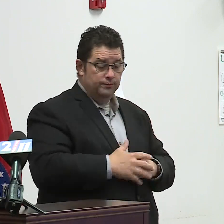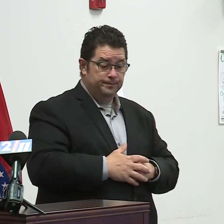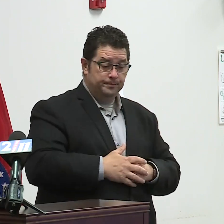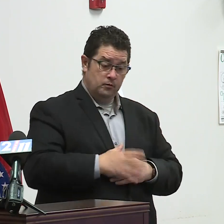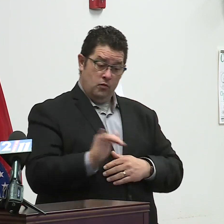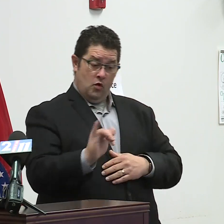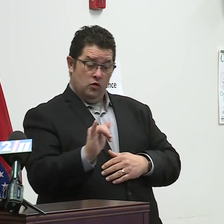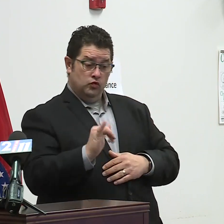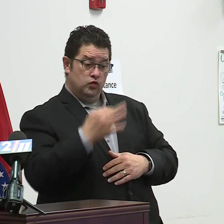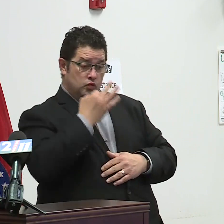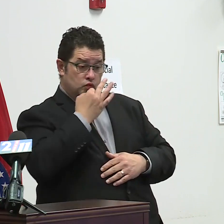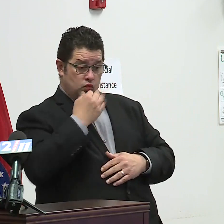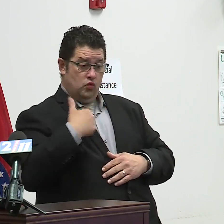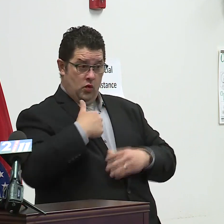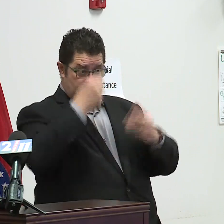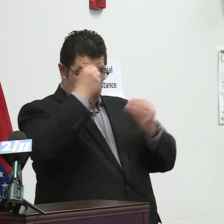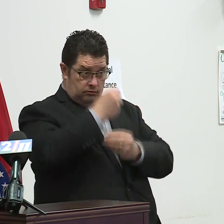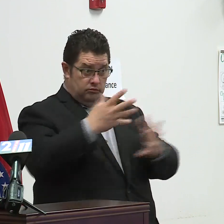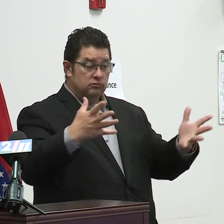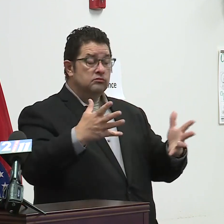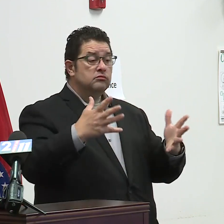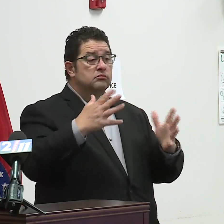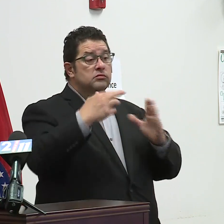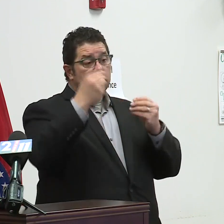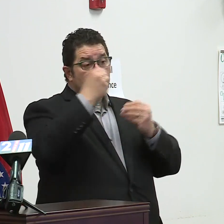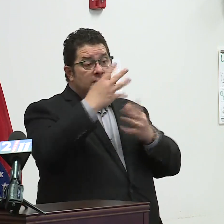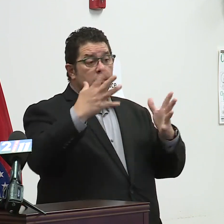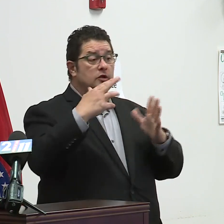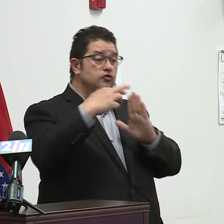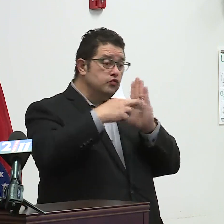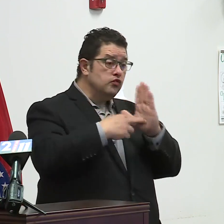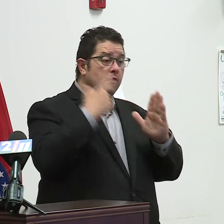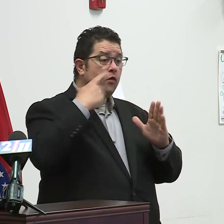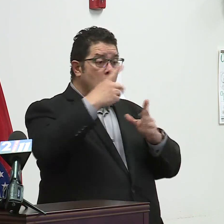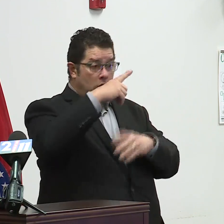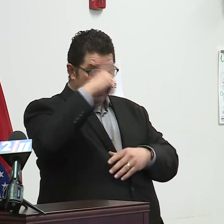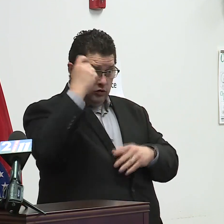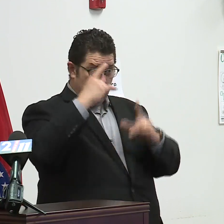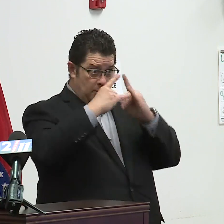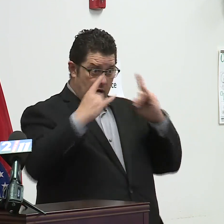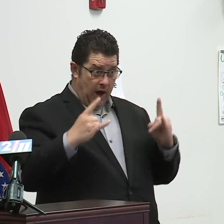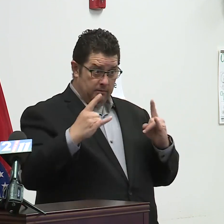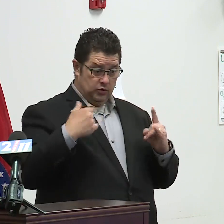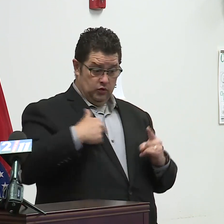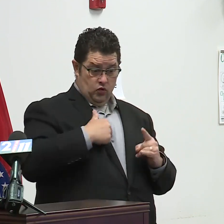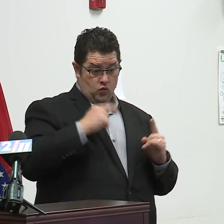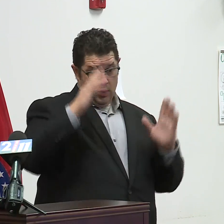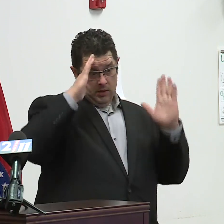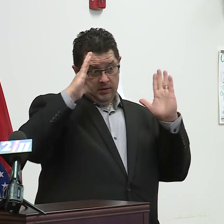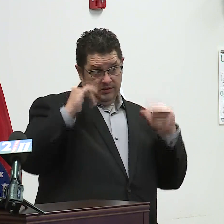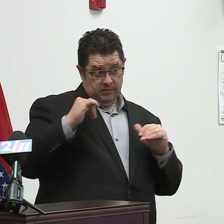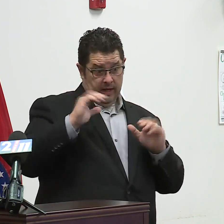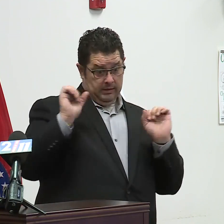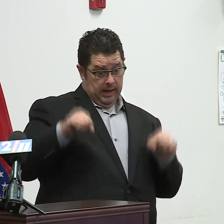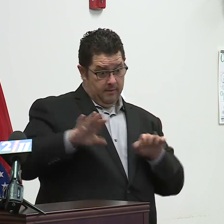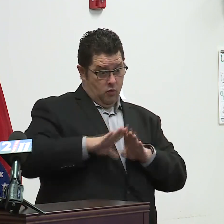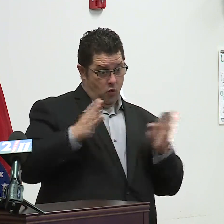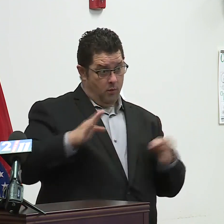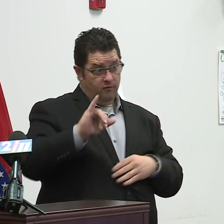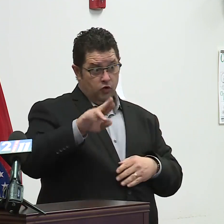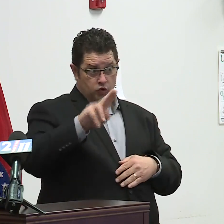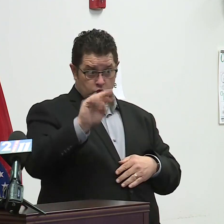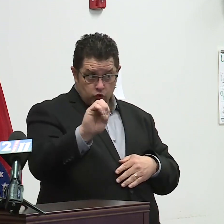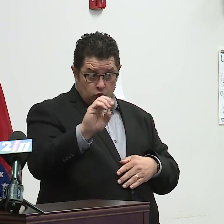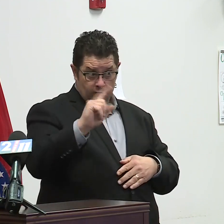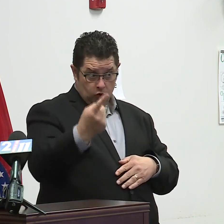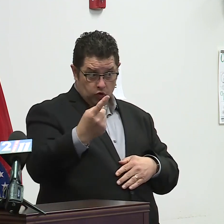those, and we expect summer camps to be able to be opened on June 1st. I want to thank the YMCA for